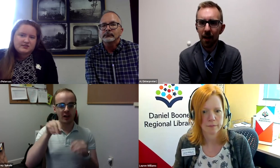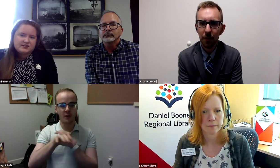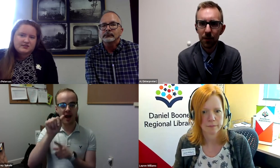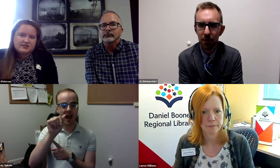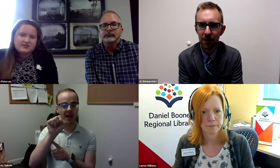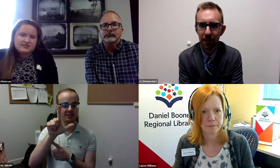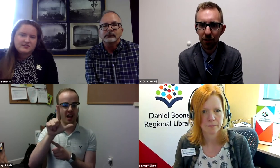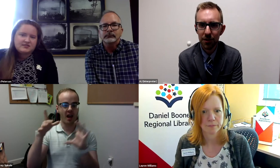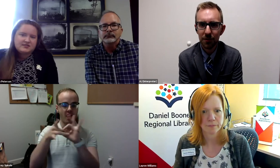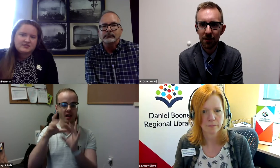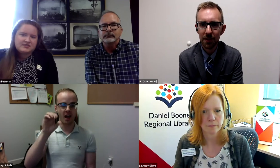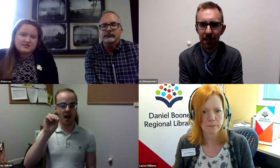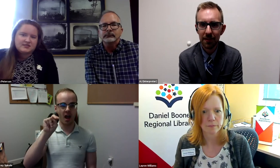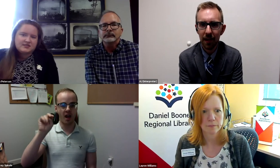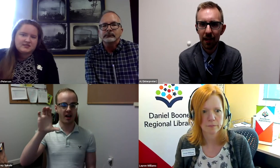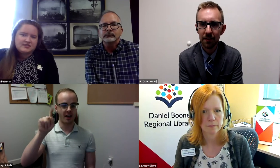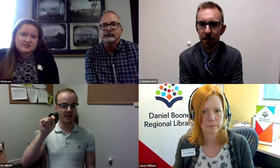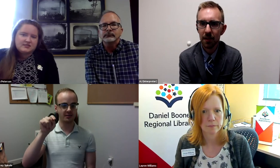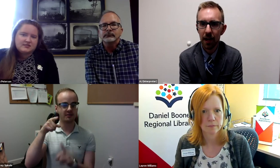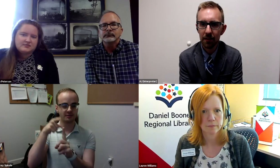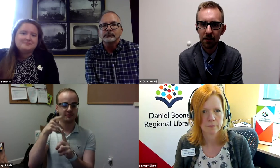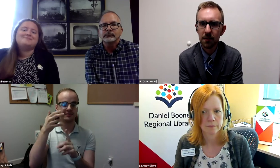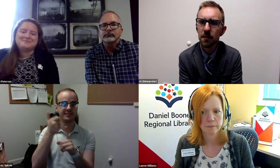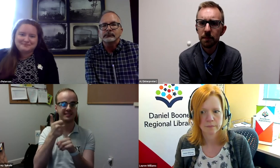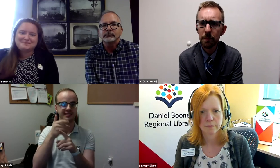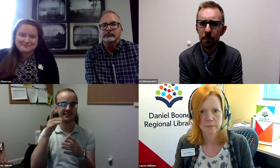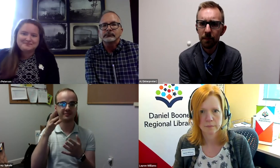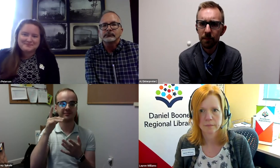Yeah, I would strongly encourage you to look into ASL Connect.